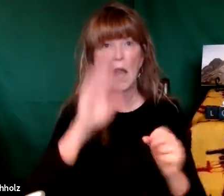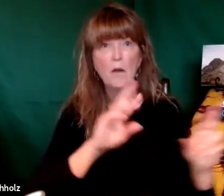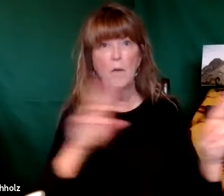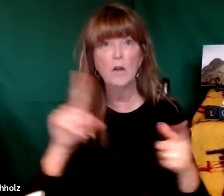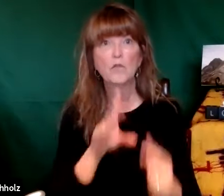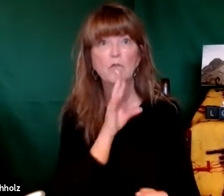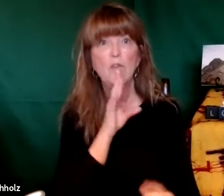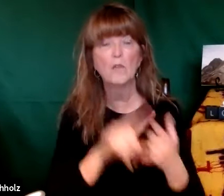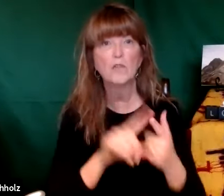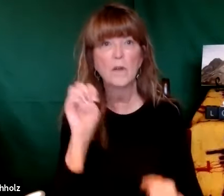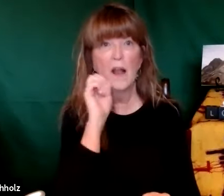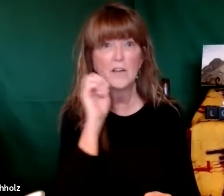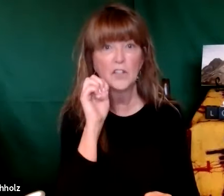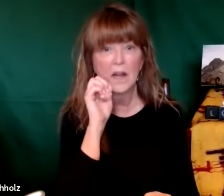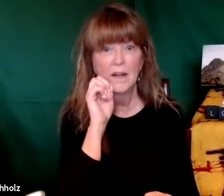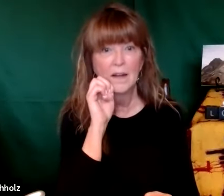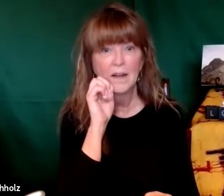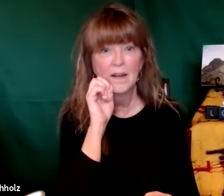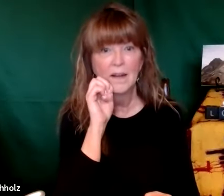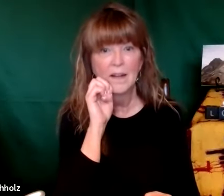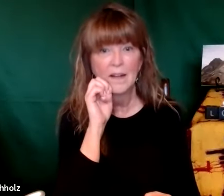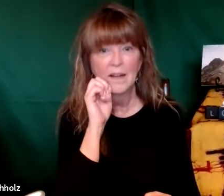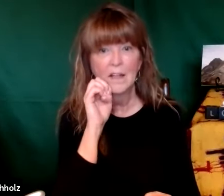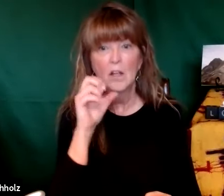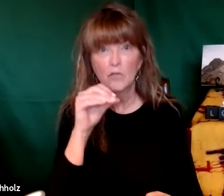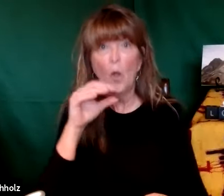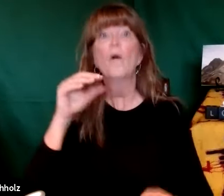thrilled that God was ready to speak to him